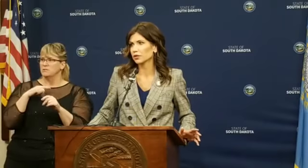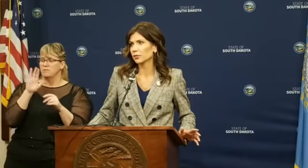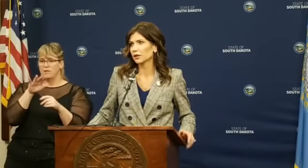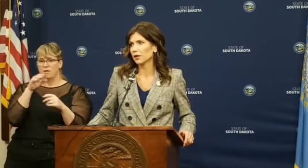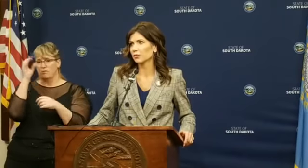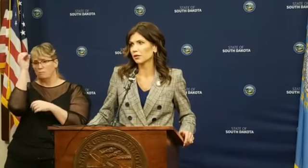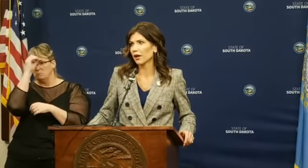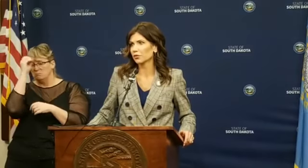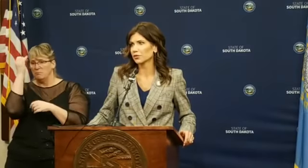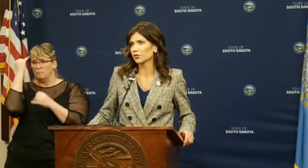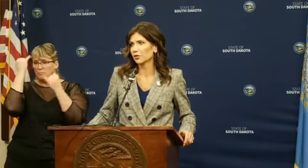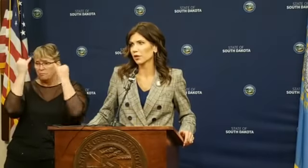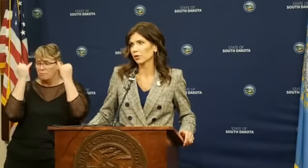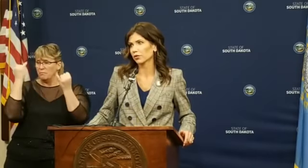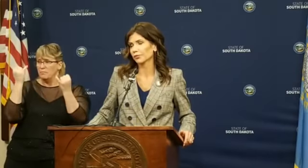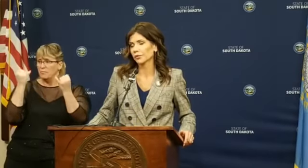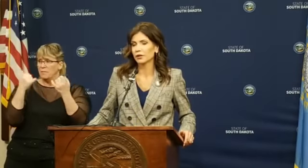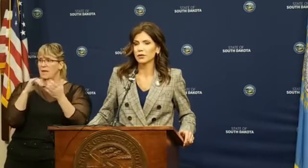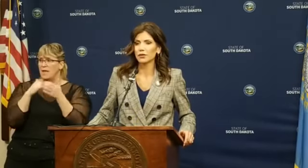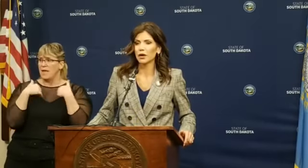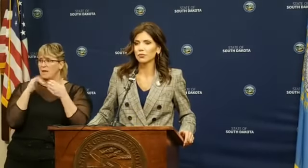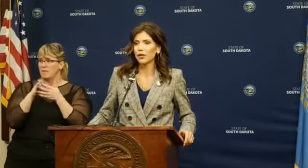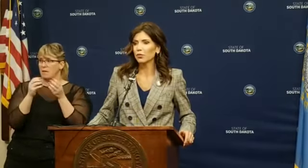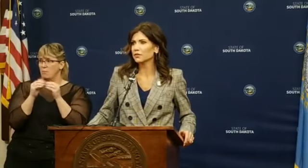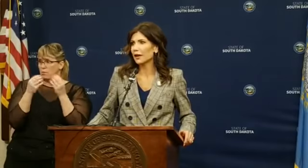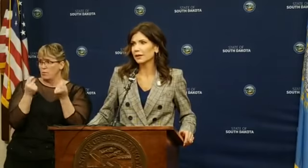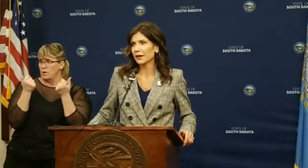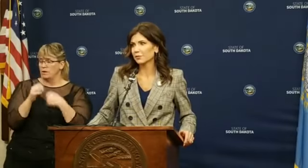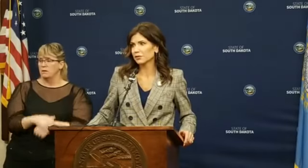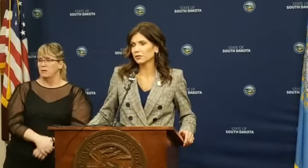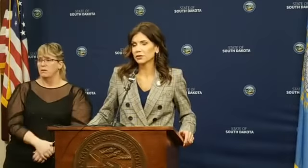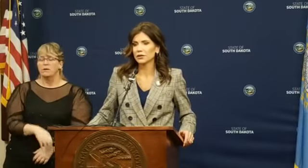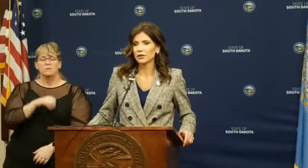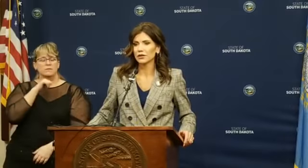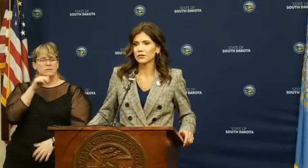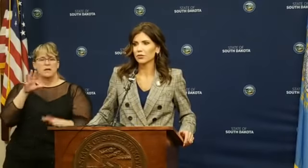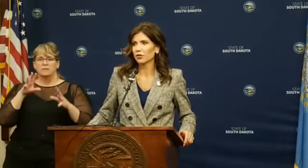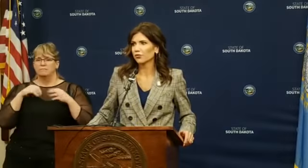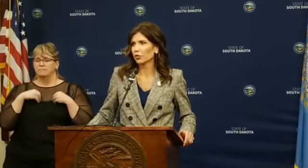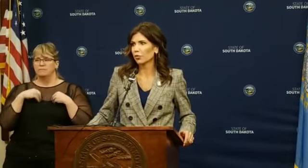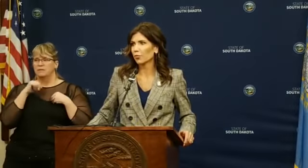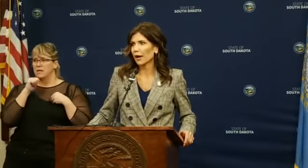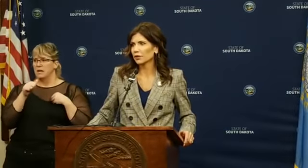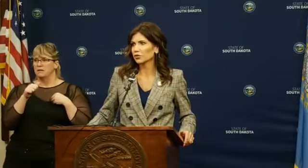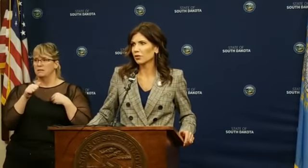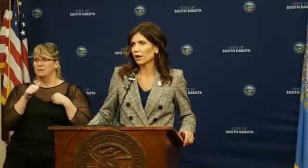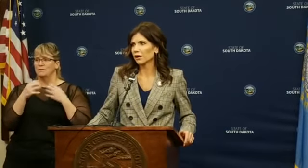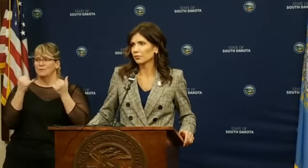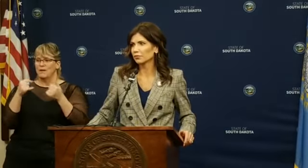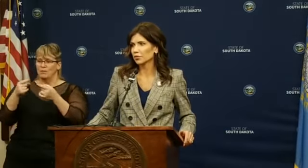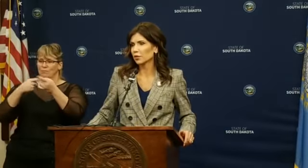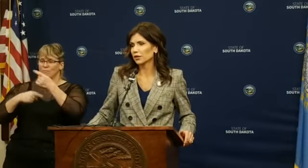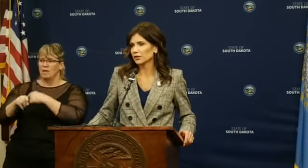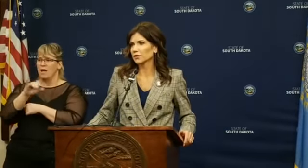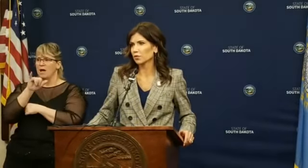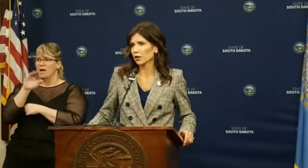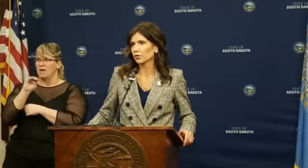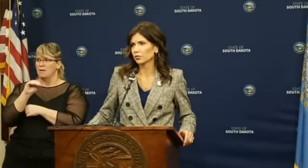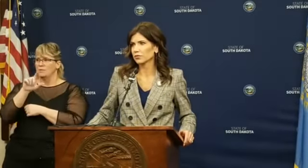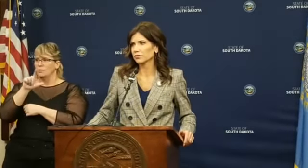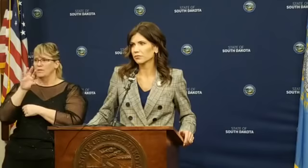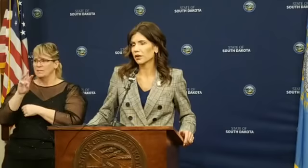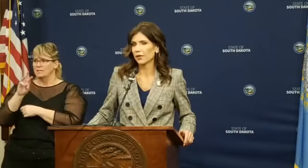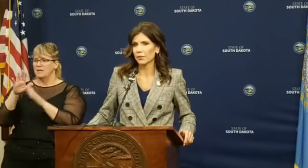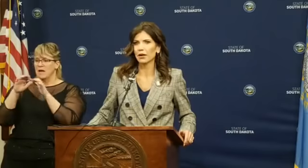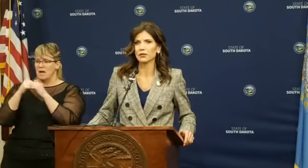which would speed it up and allow us to do that quicker. That was not adopted, and so therefore we're back to IM 26 the